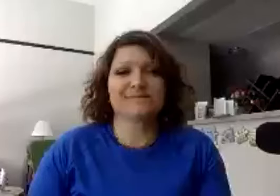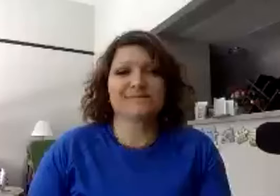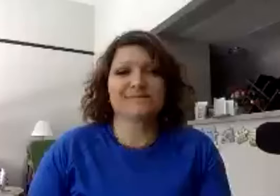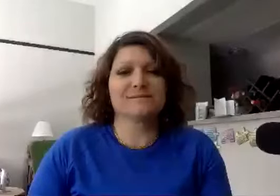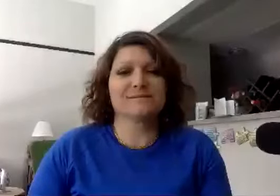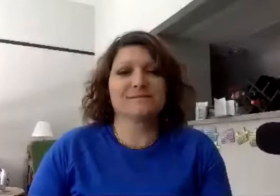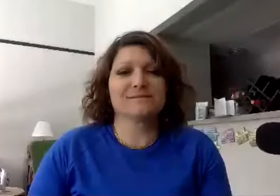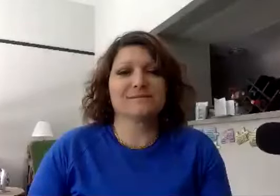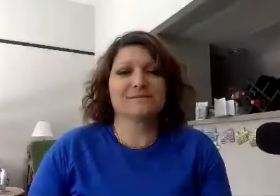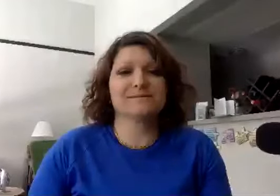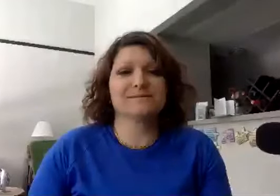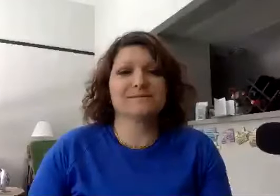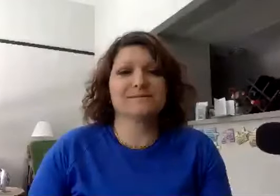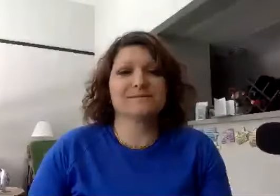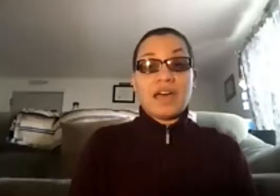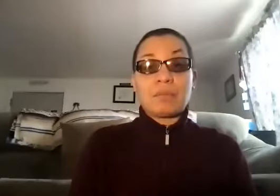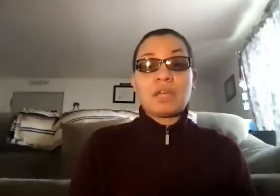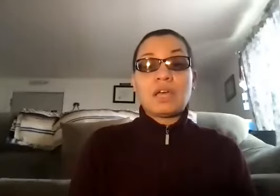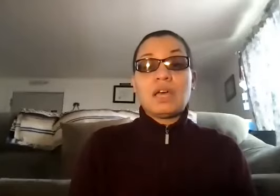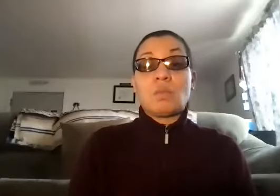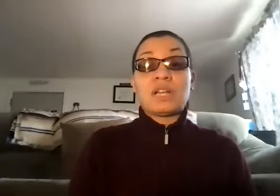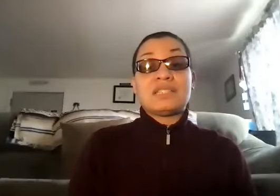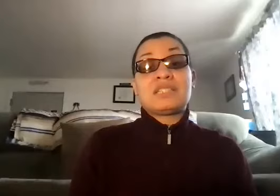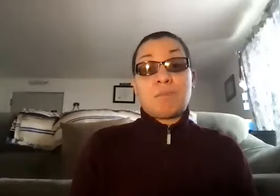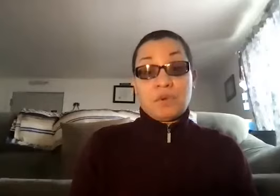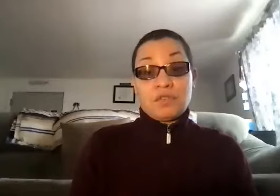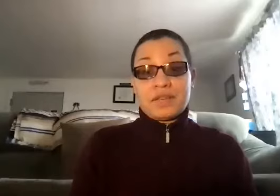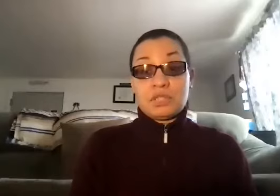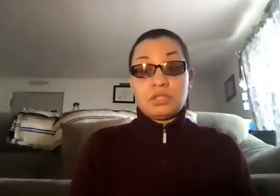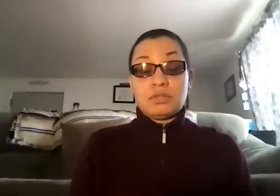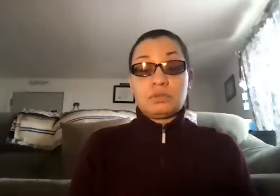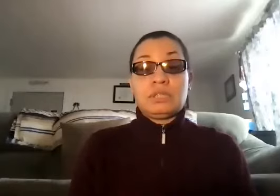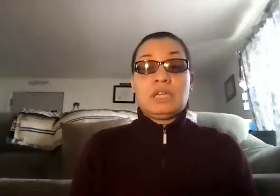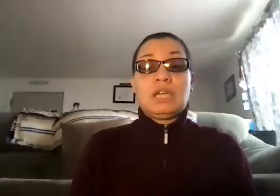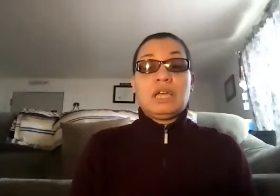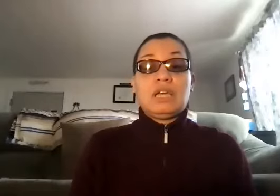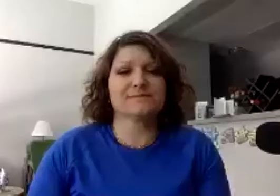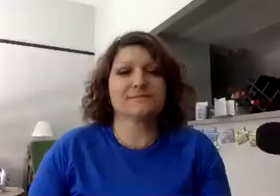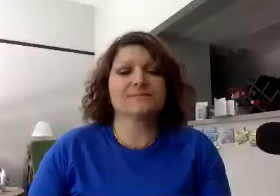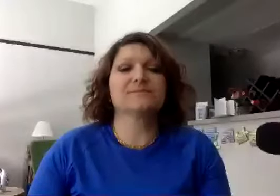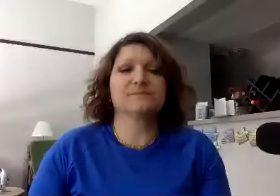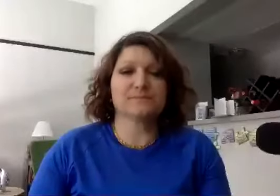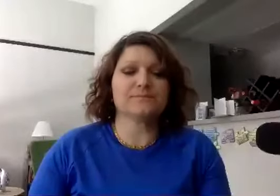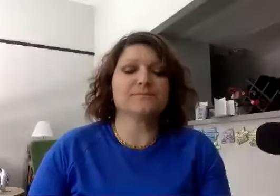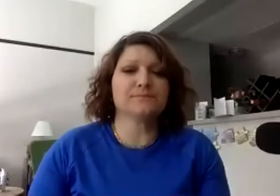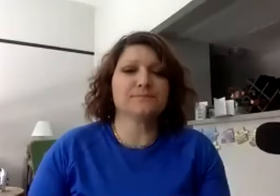what works best for them and what is simple for them to use. And so